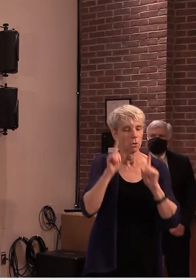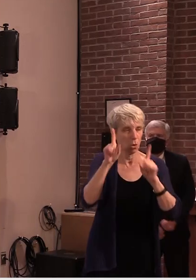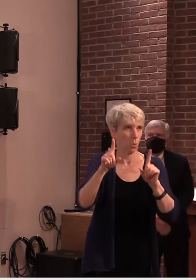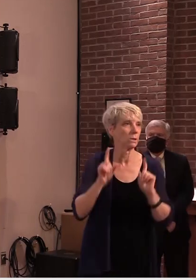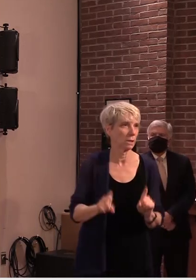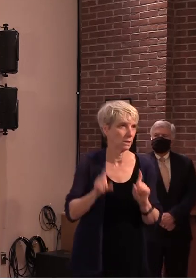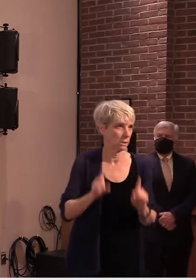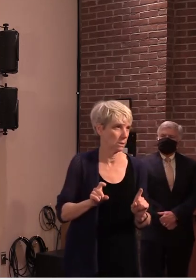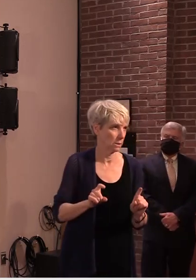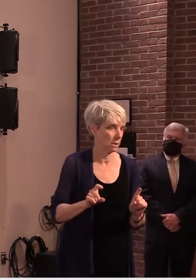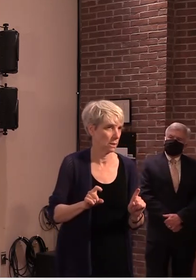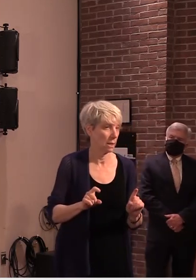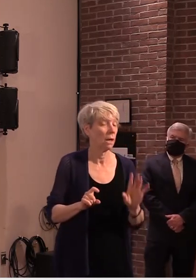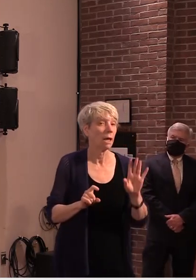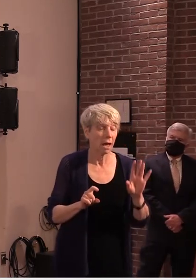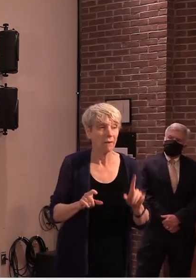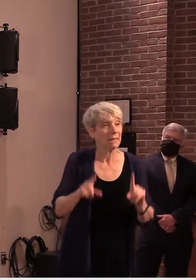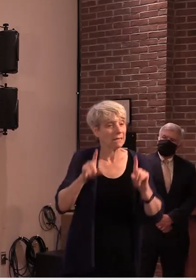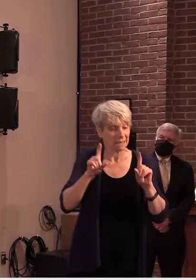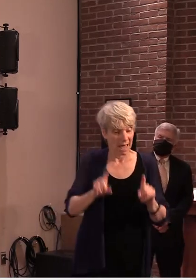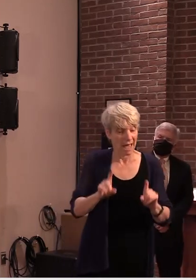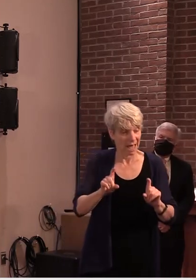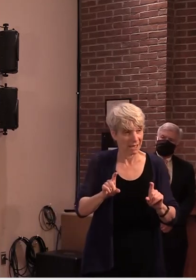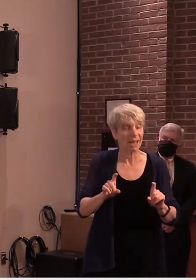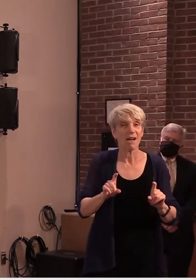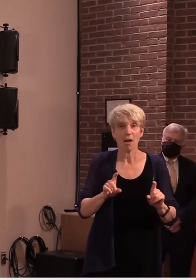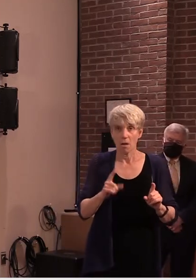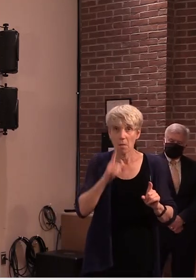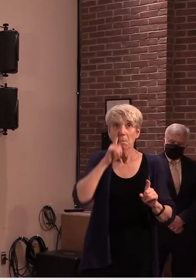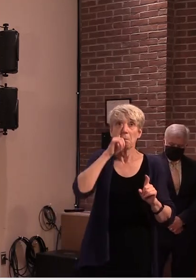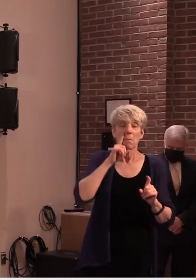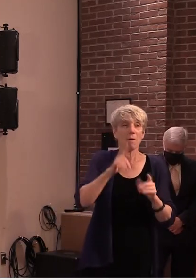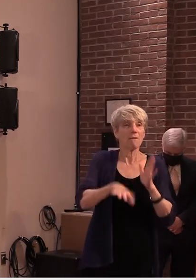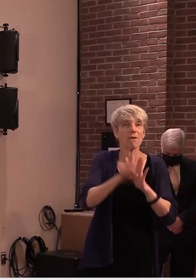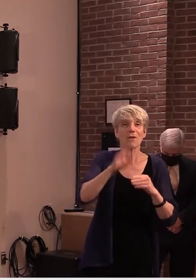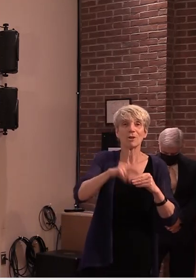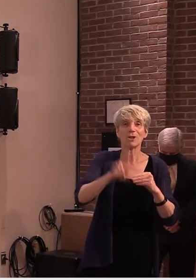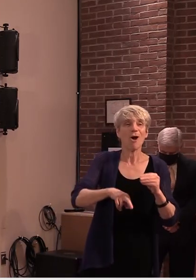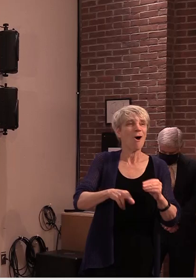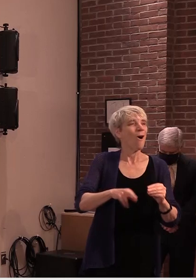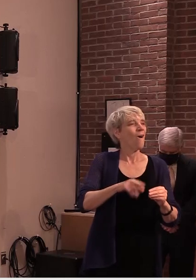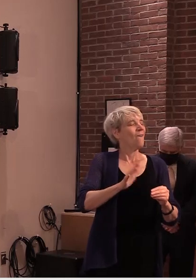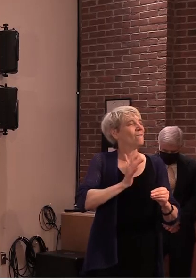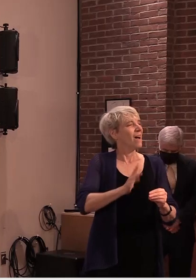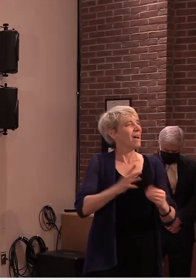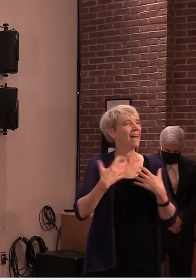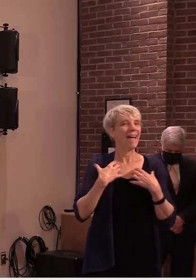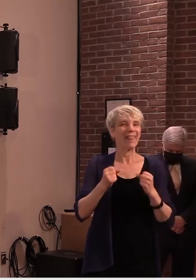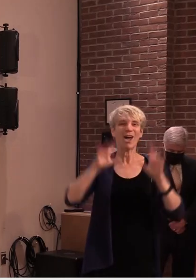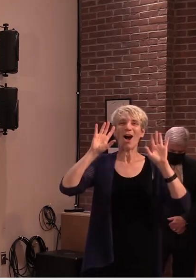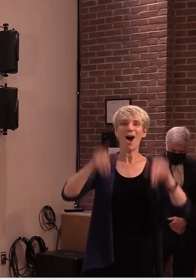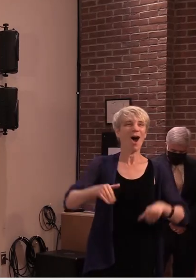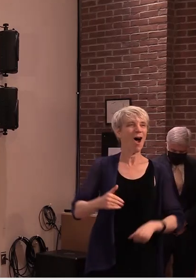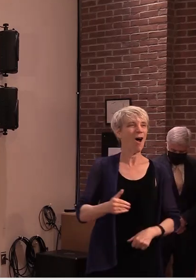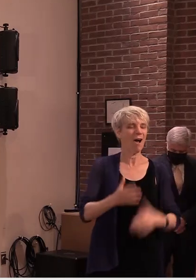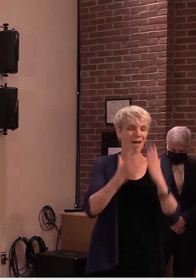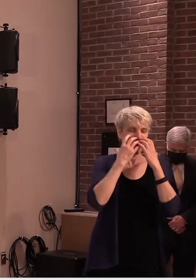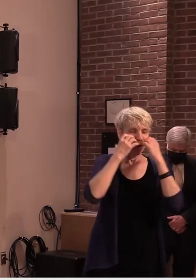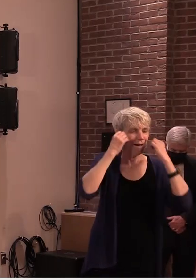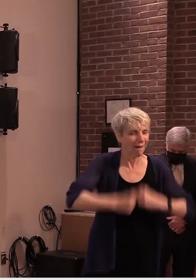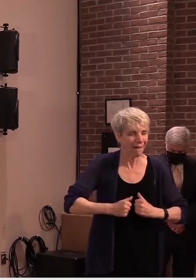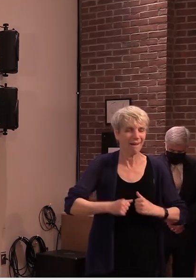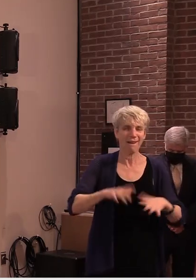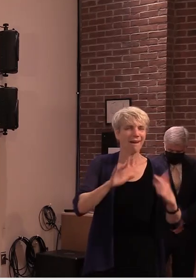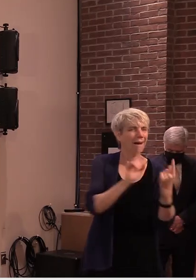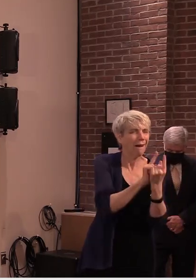test result does not mean you can ease up on all of the everyday actions we follow to keep the virus from spreading